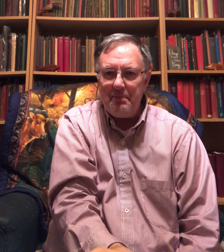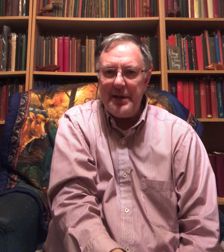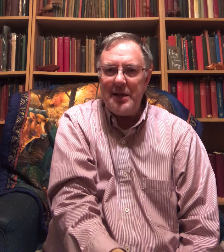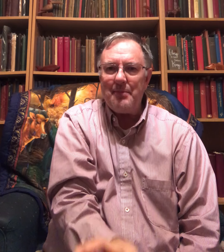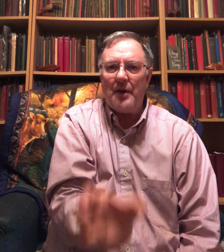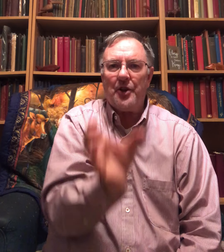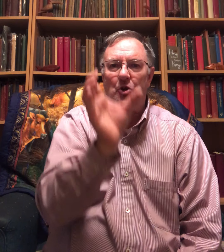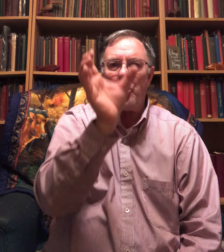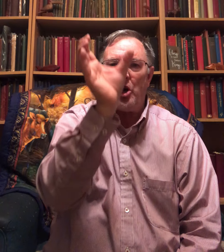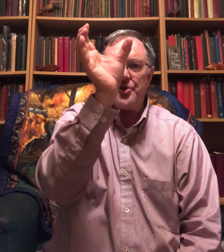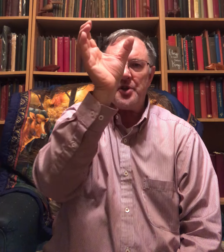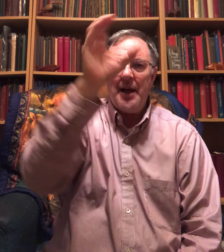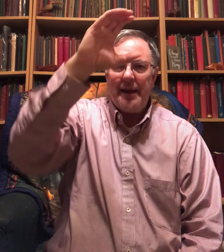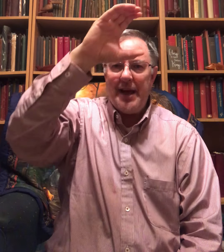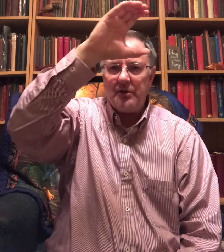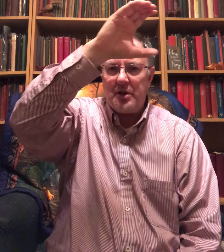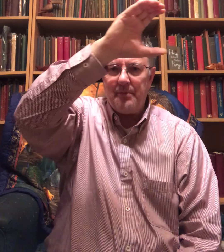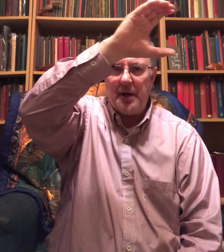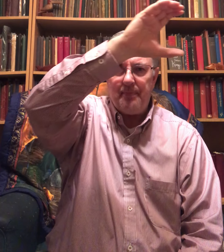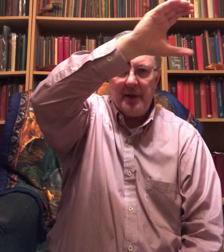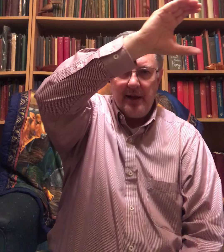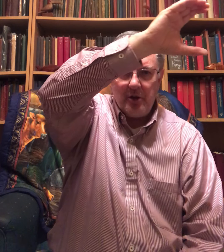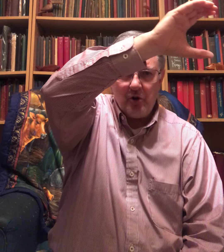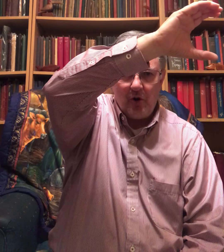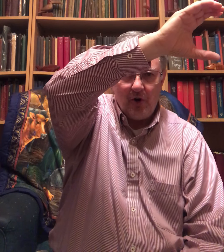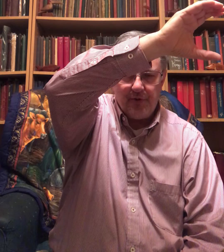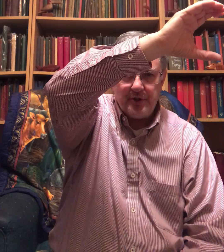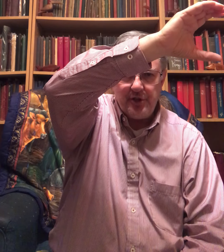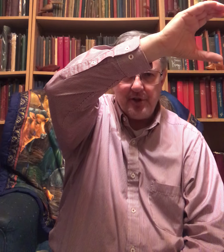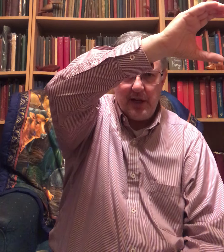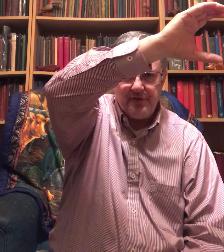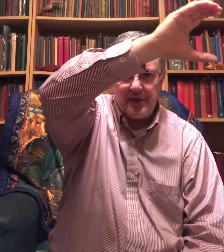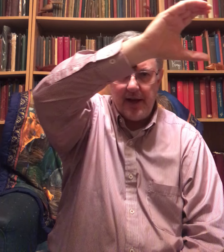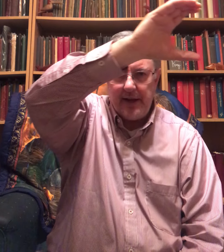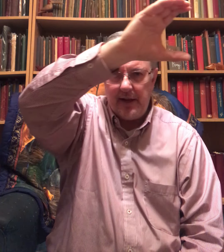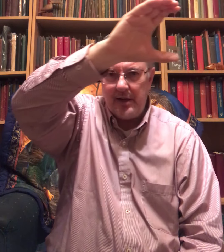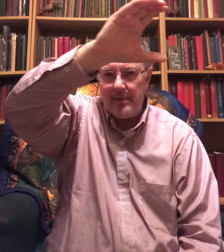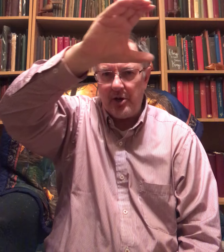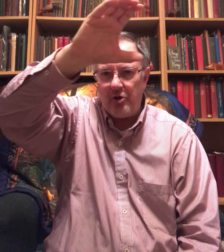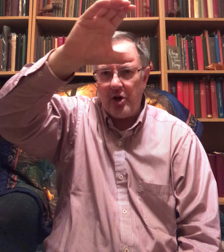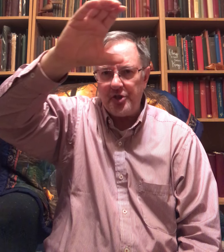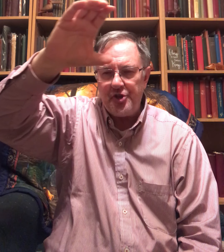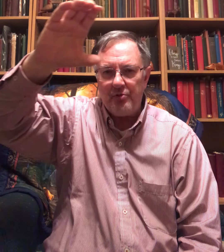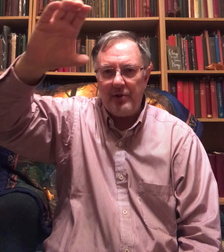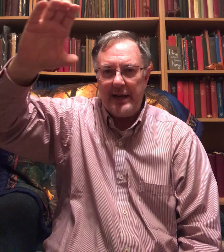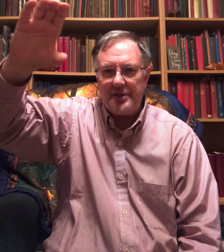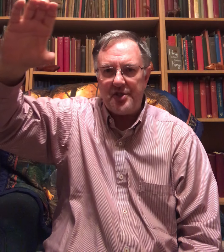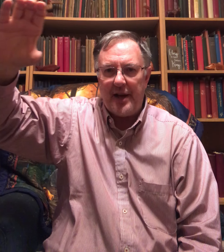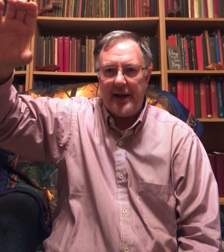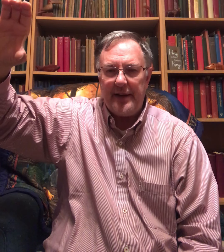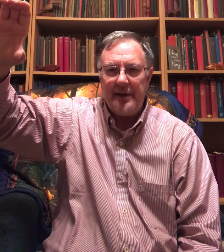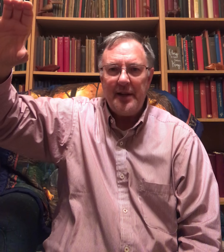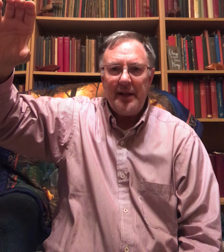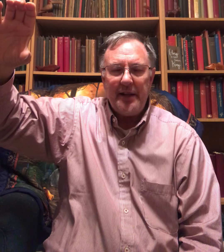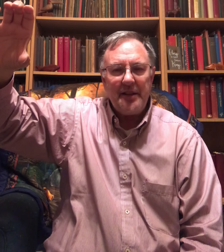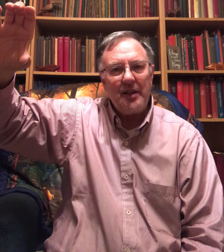beam of the cross. Now come up, go over to your left side, and come across your right side in the